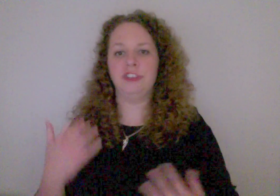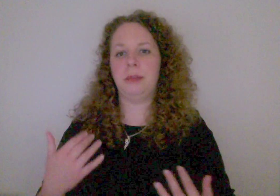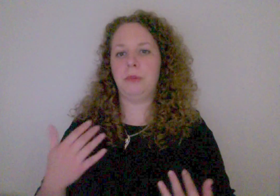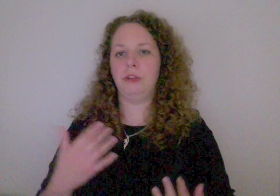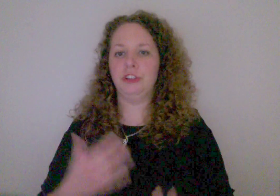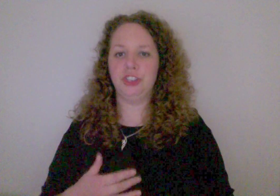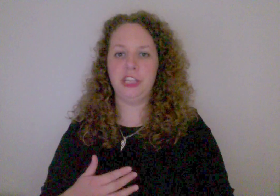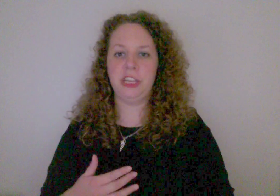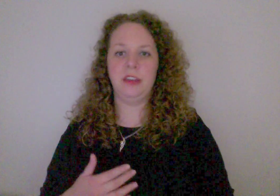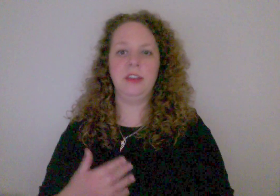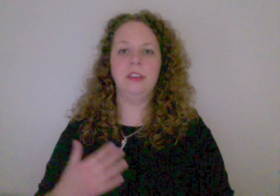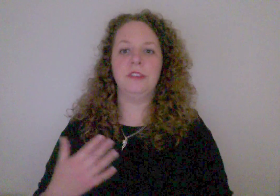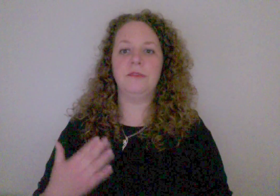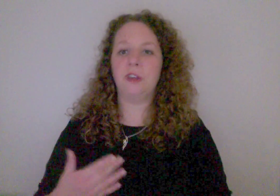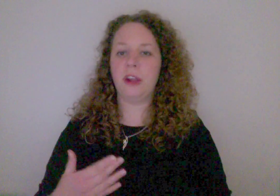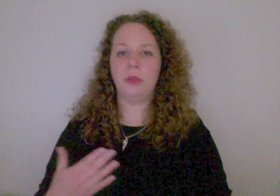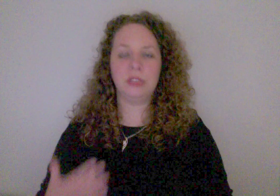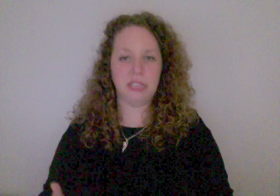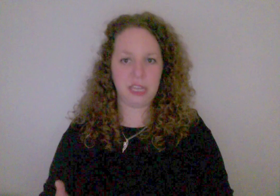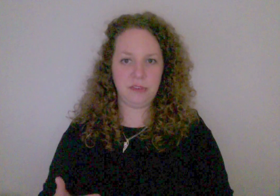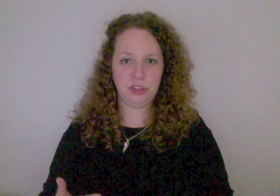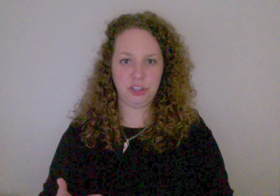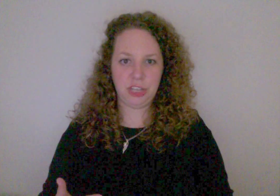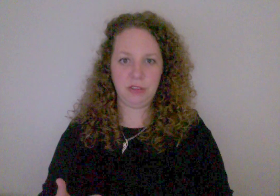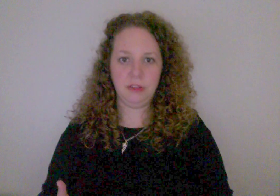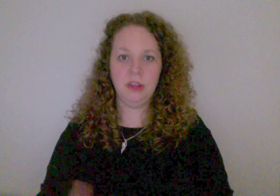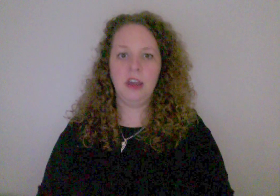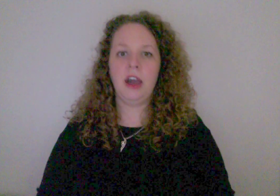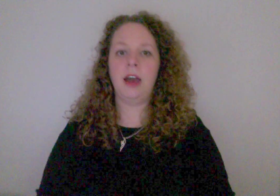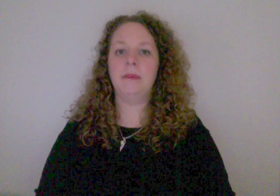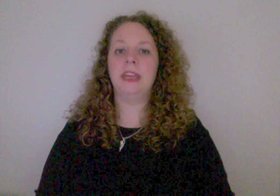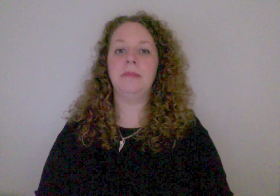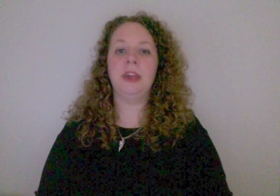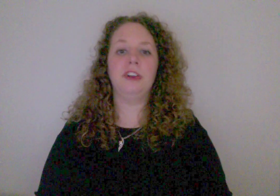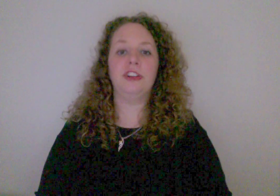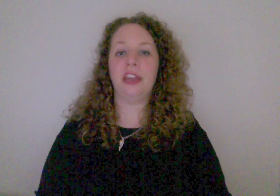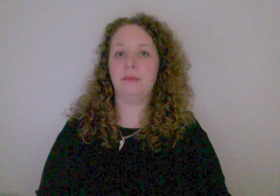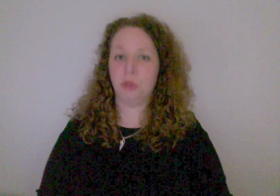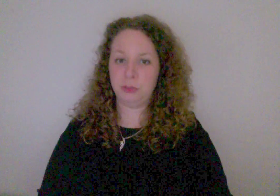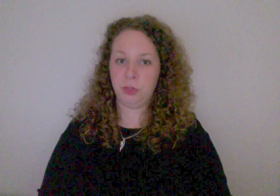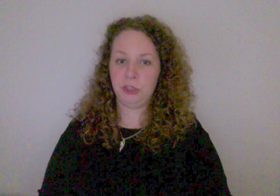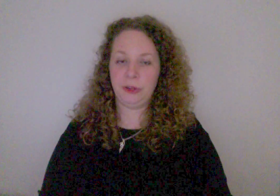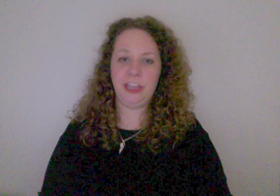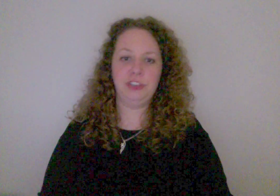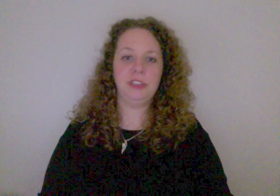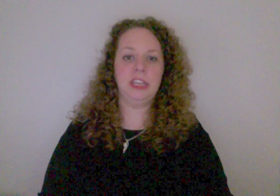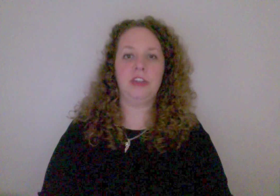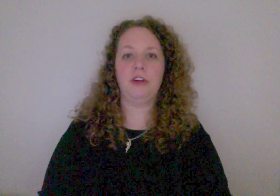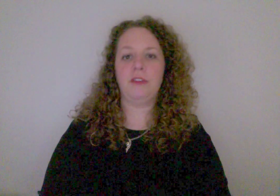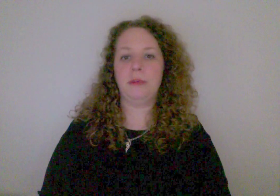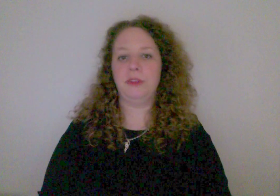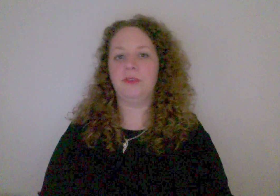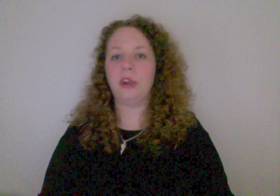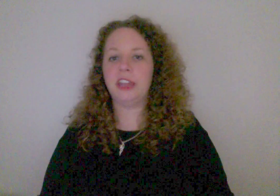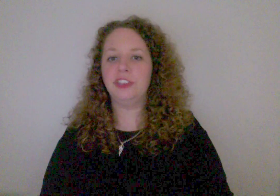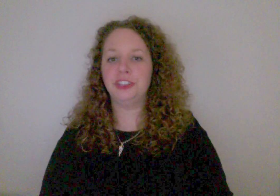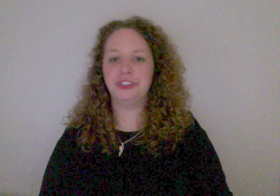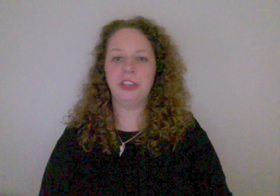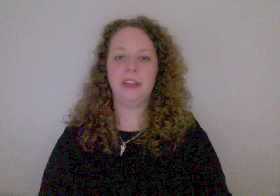your temple, your cheek, the front or the side of your chin. It can be on your head in multiple locations. It can go from your forehead to your chin,